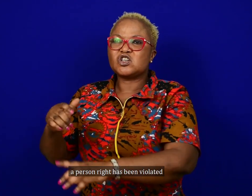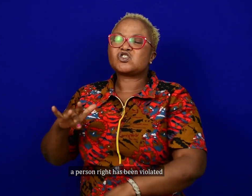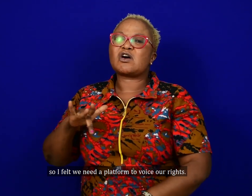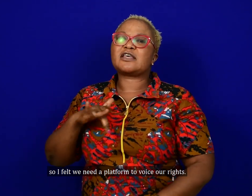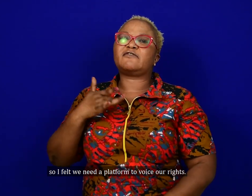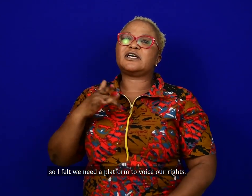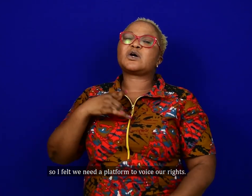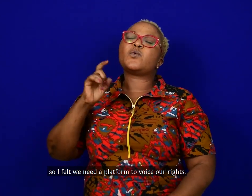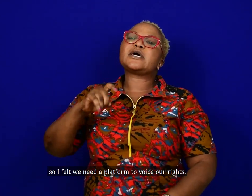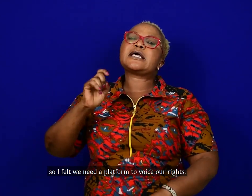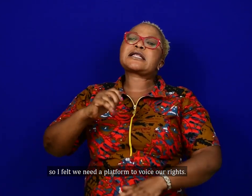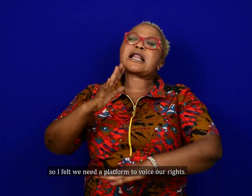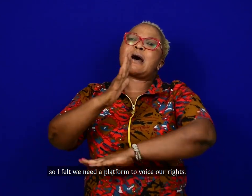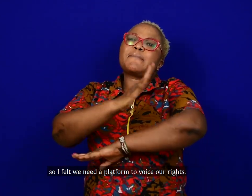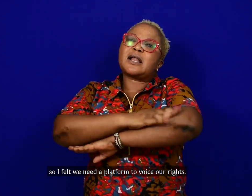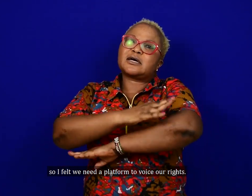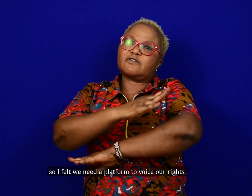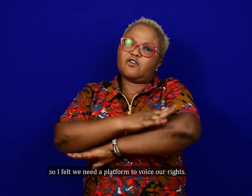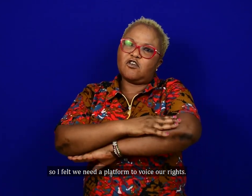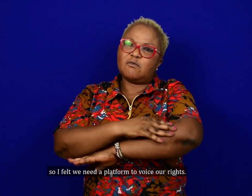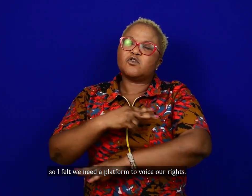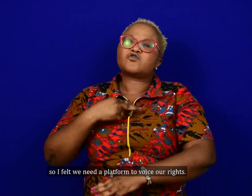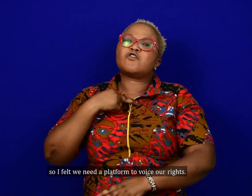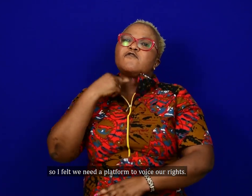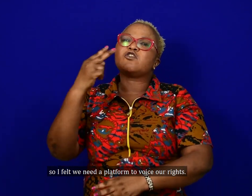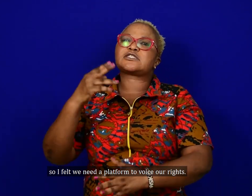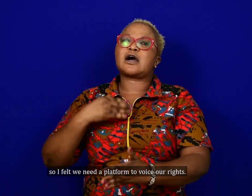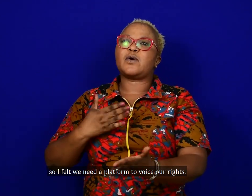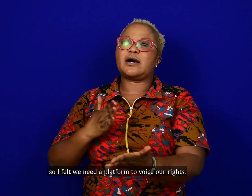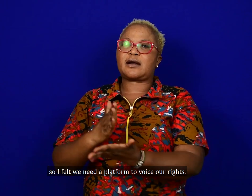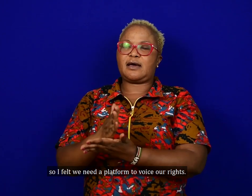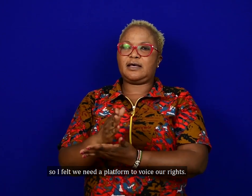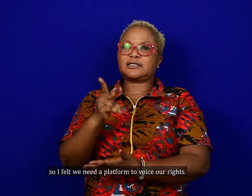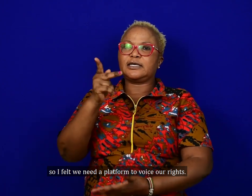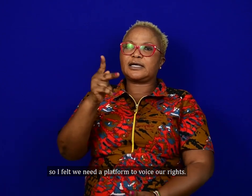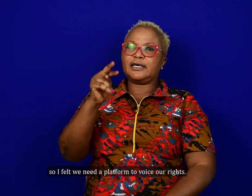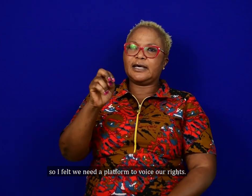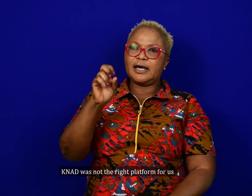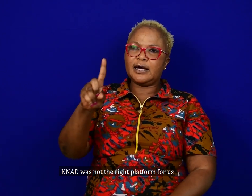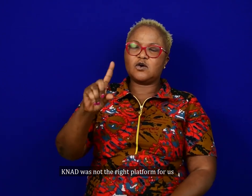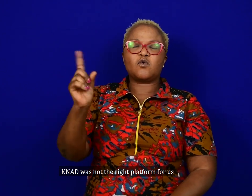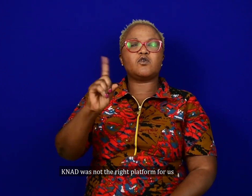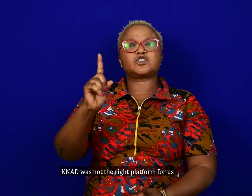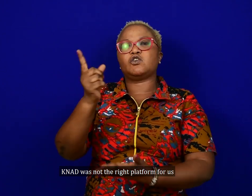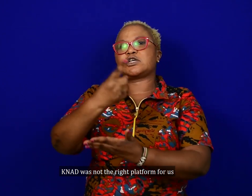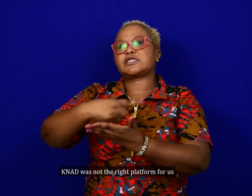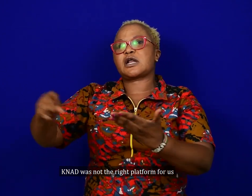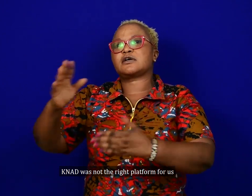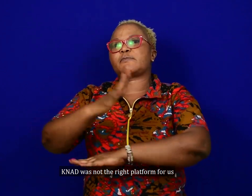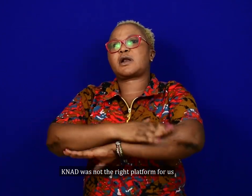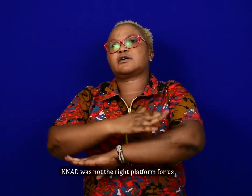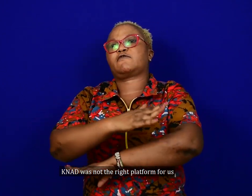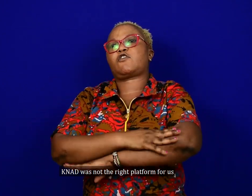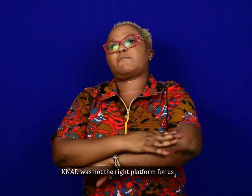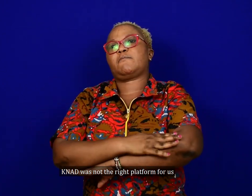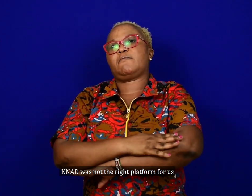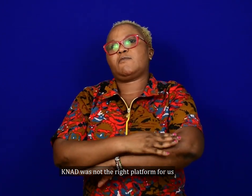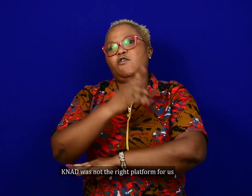So I felt we needed a platform to voice our rights. KNAD was not the right platform for us.